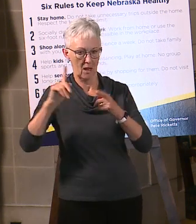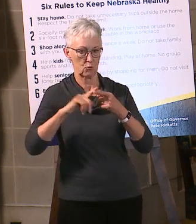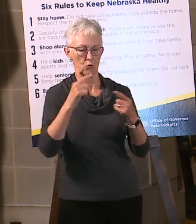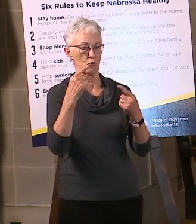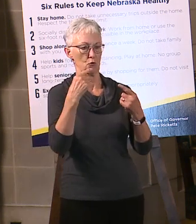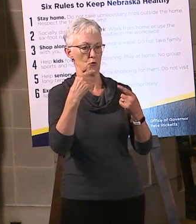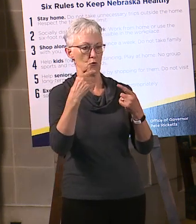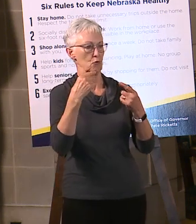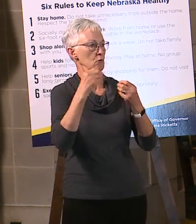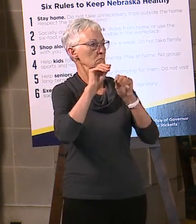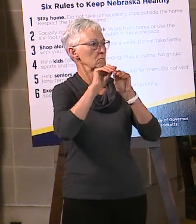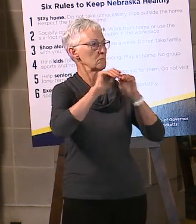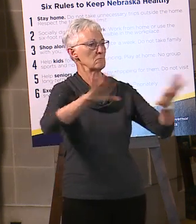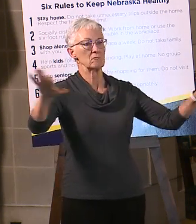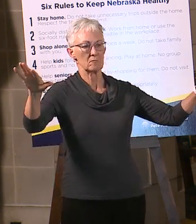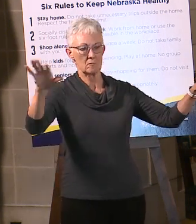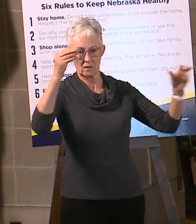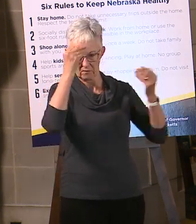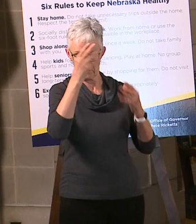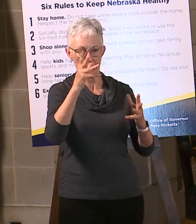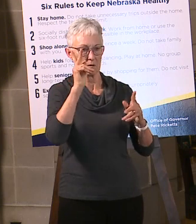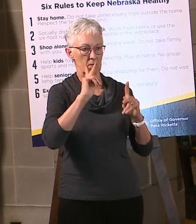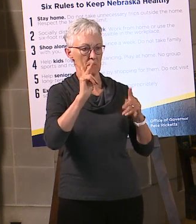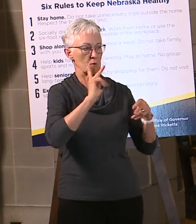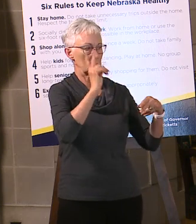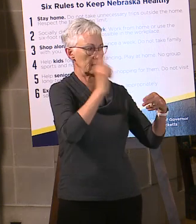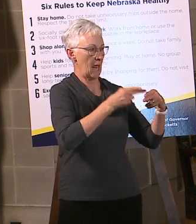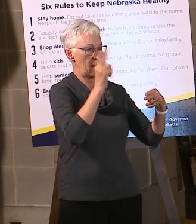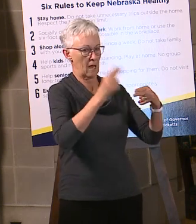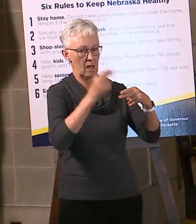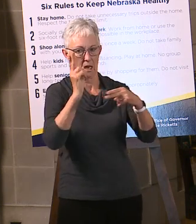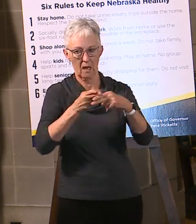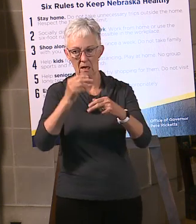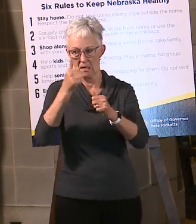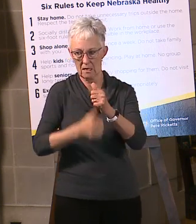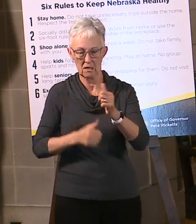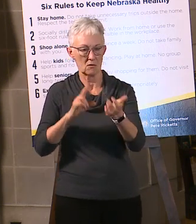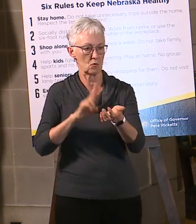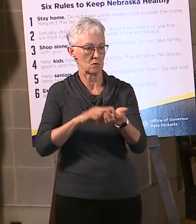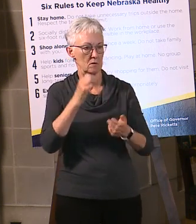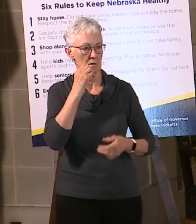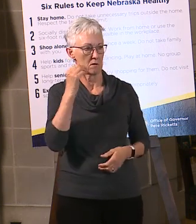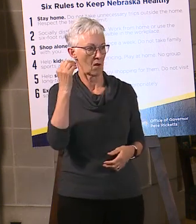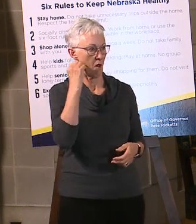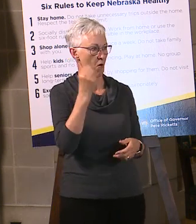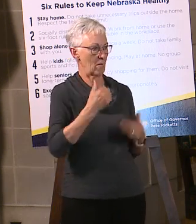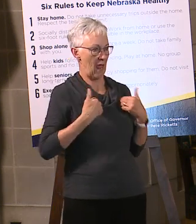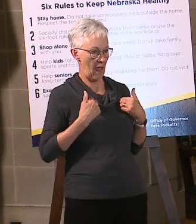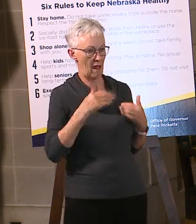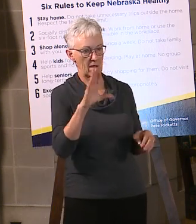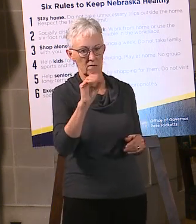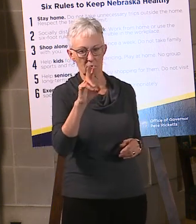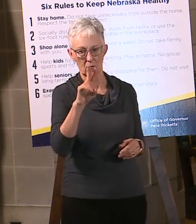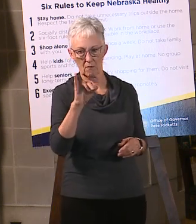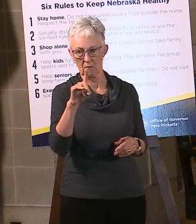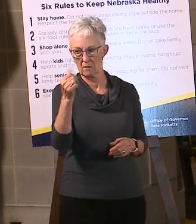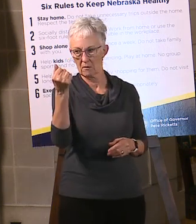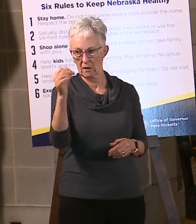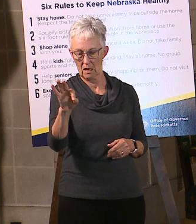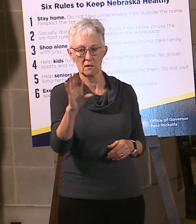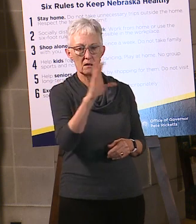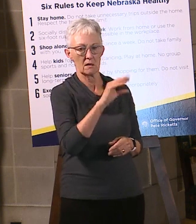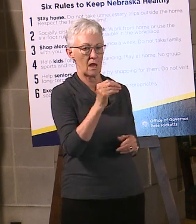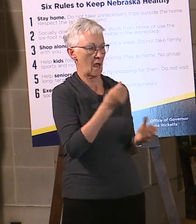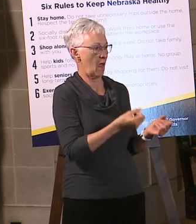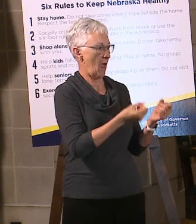compare tool later this month. Given it's only been the state's position to release only aggregate information, not the names of affected facilities